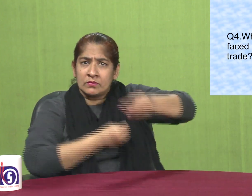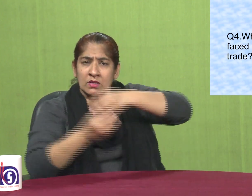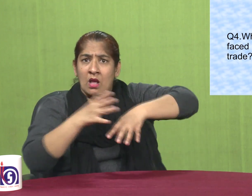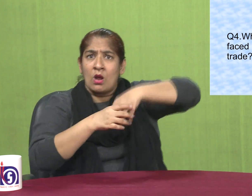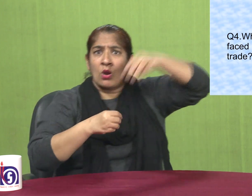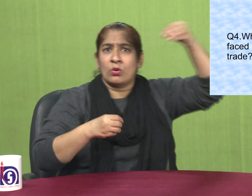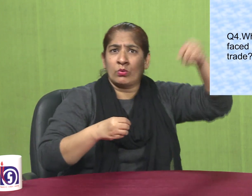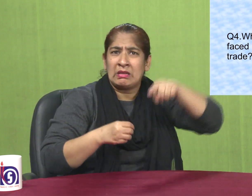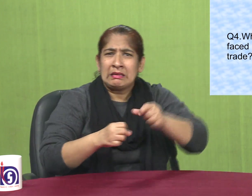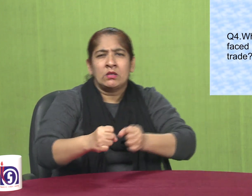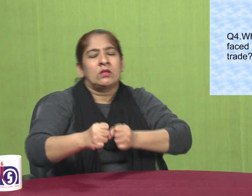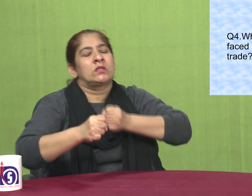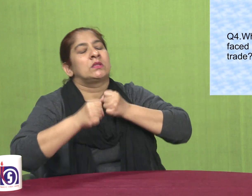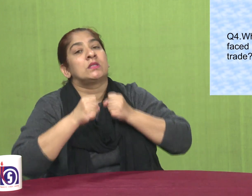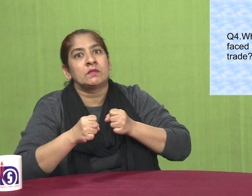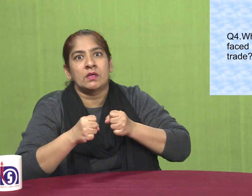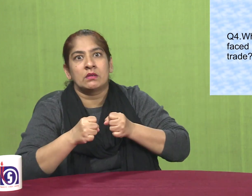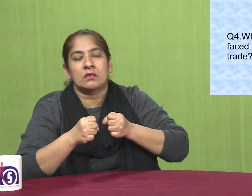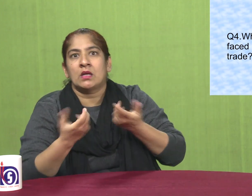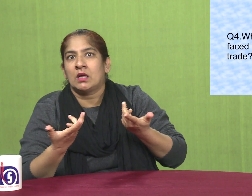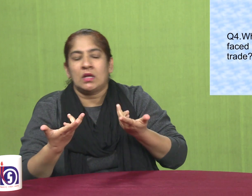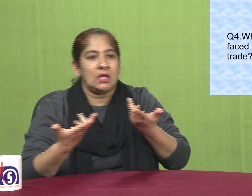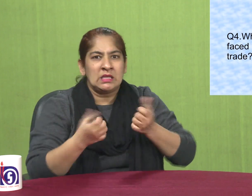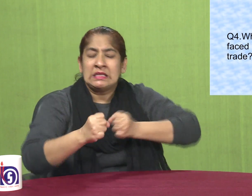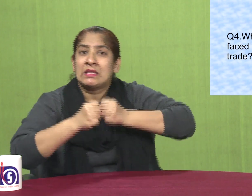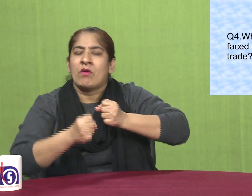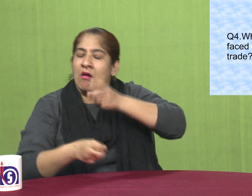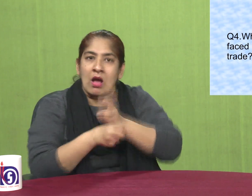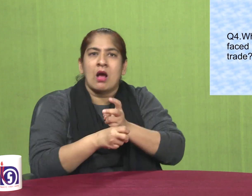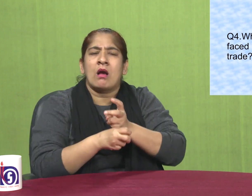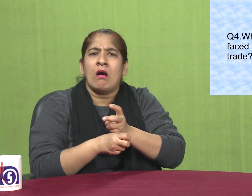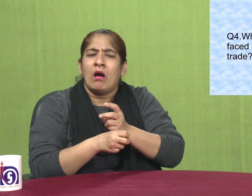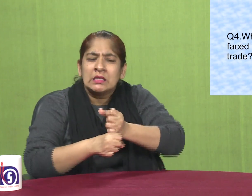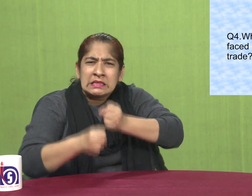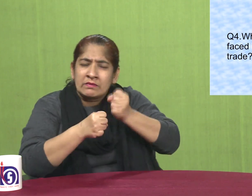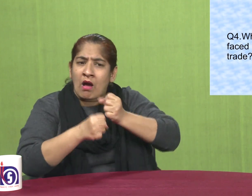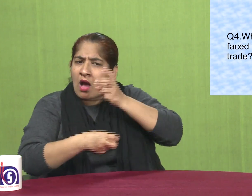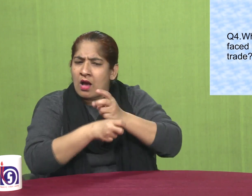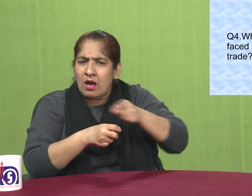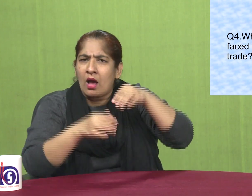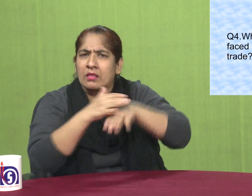are difficulties faced in external trade